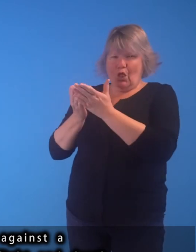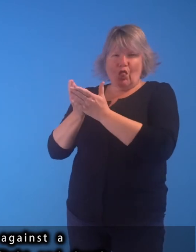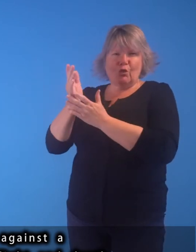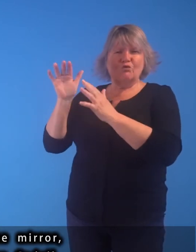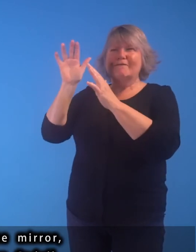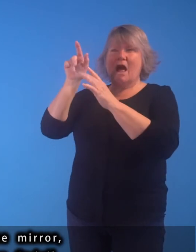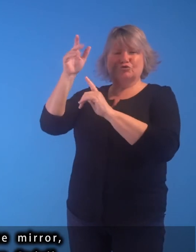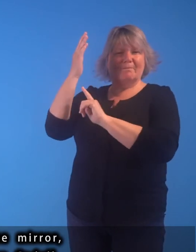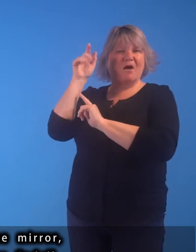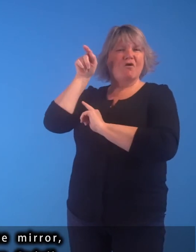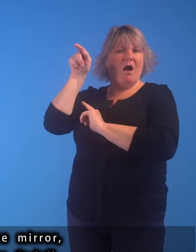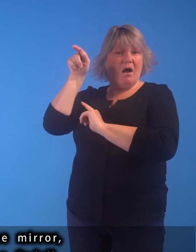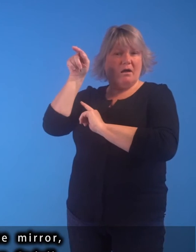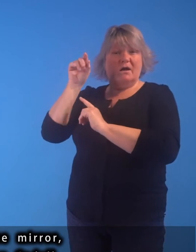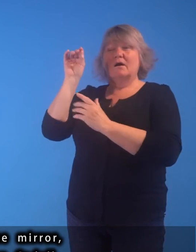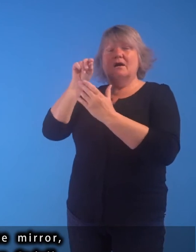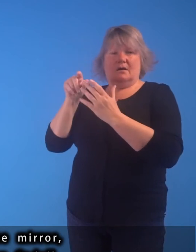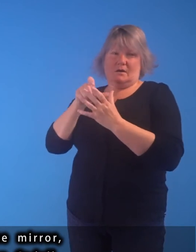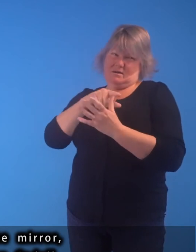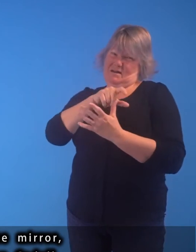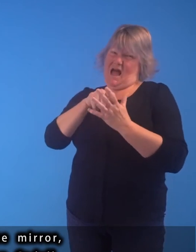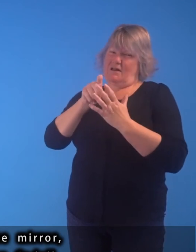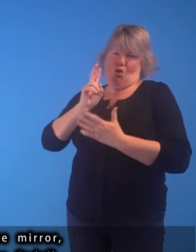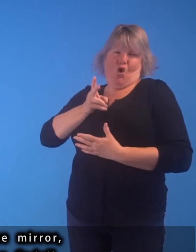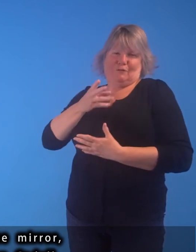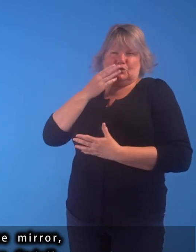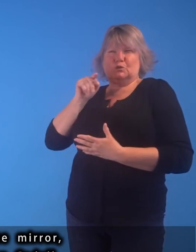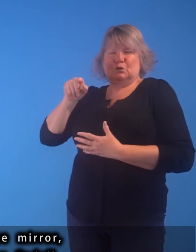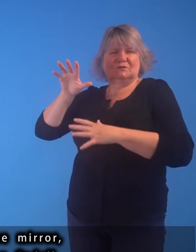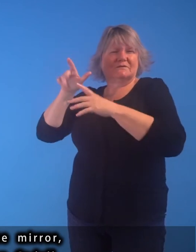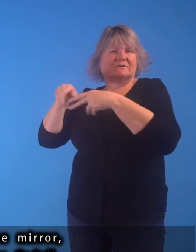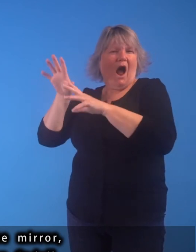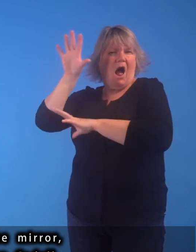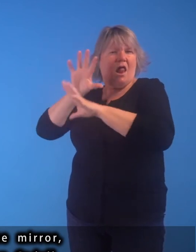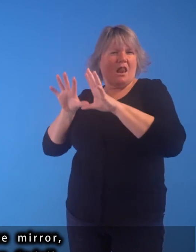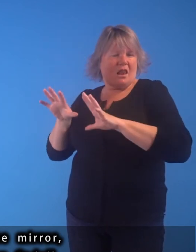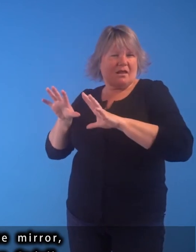depth is introduced by the reflection in the mirror, a compositional device often used by Cadell.